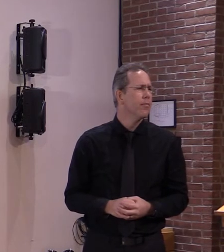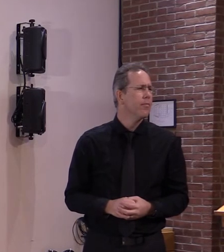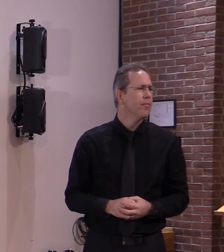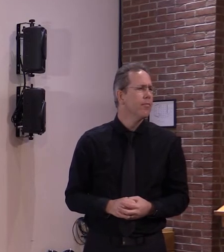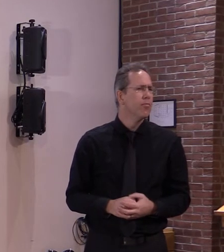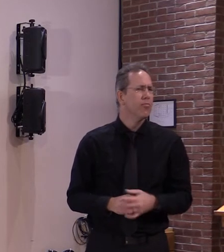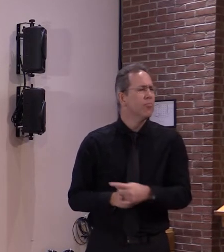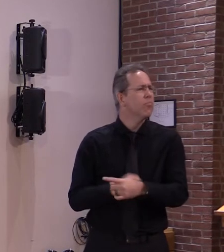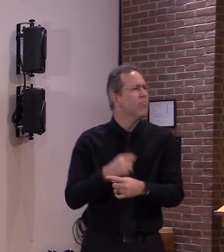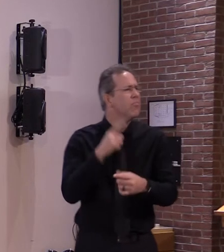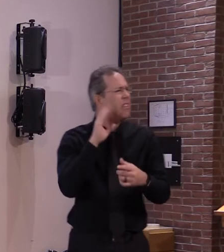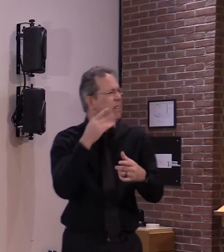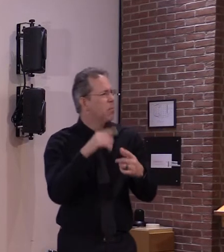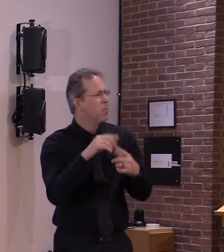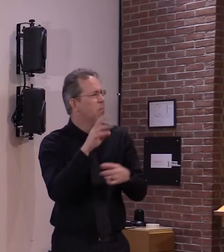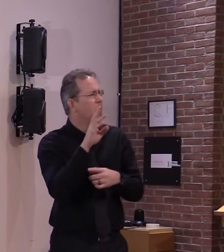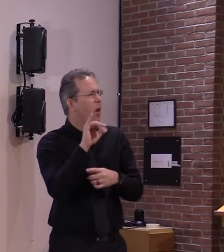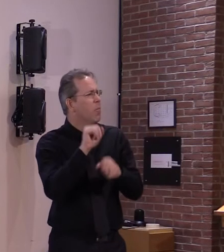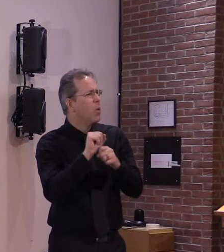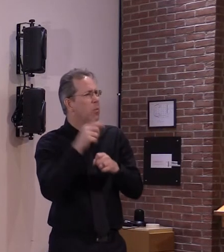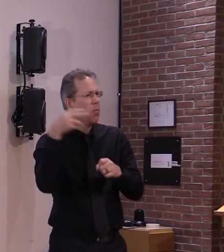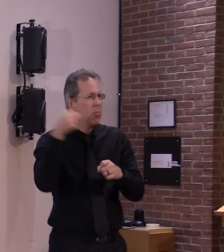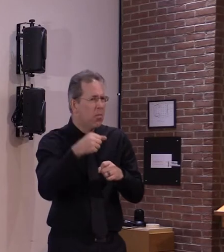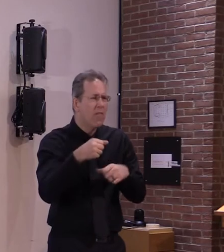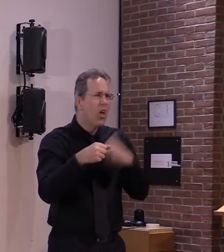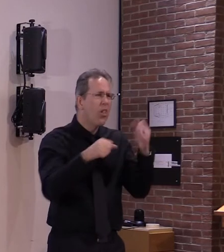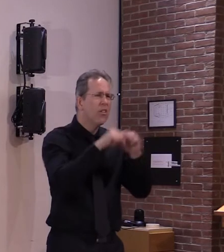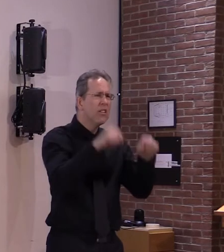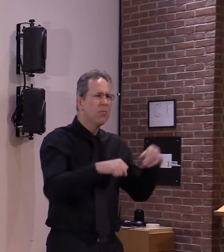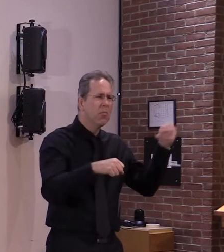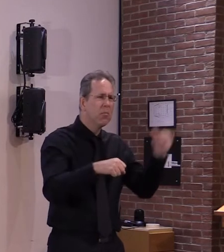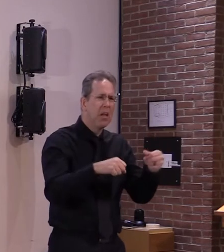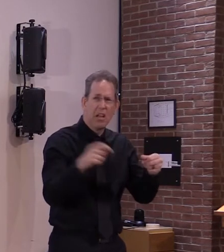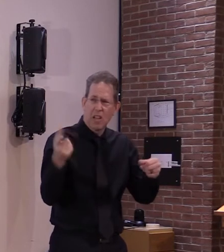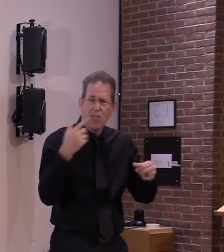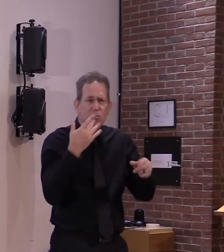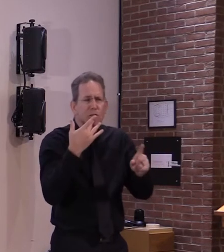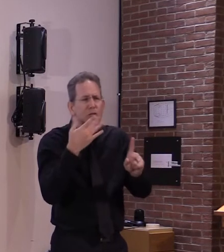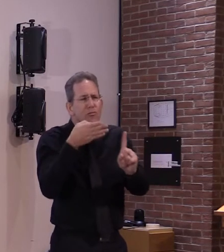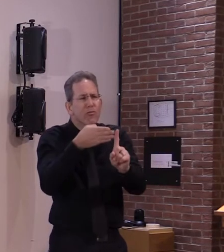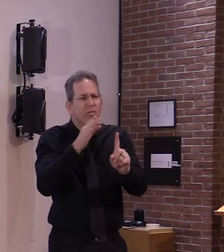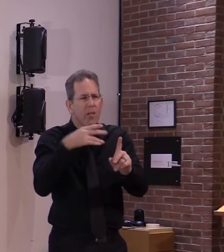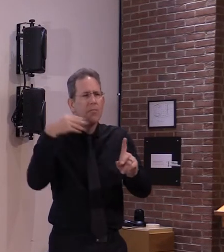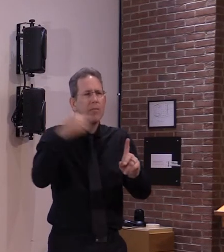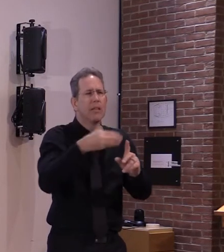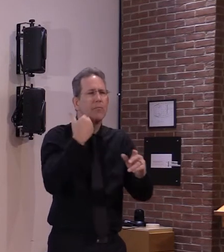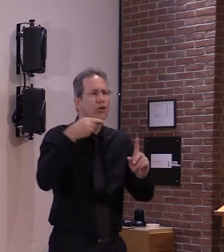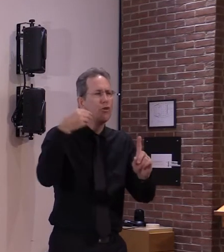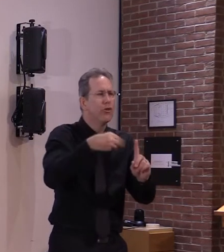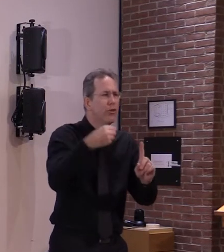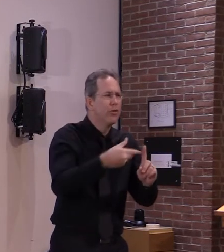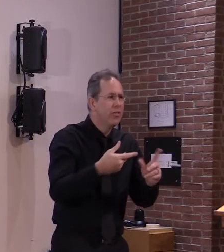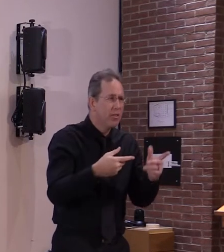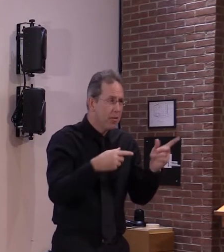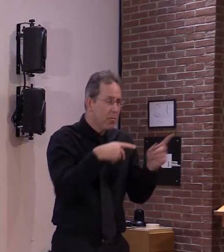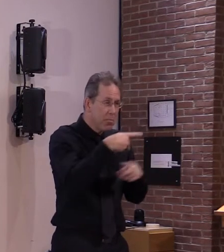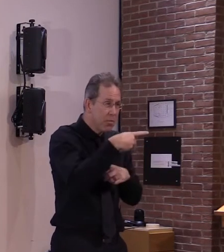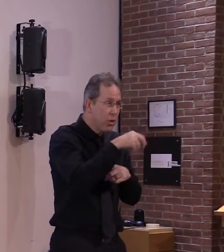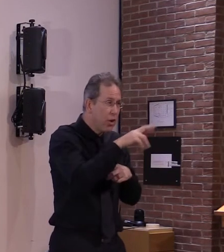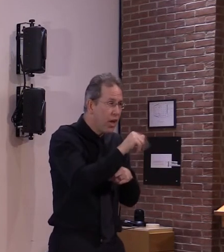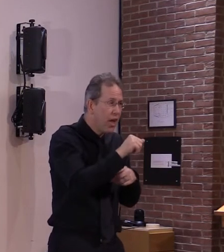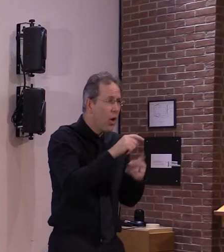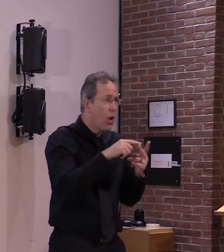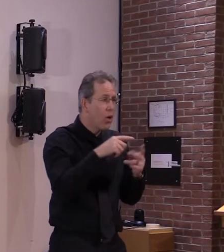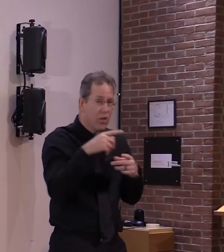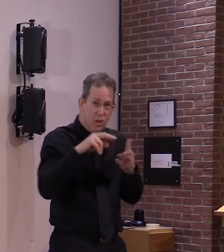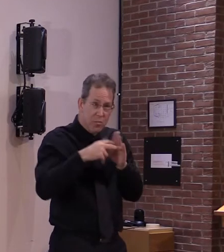um you mean between pua and and traditional unemployment well